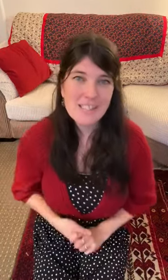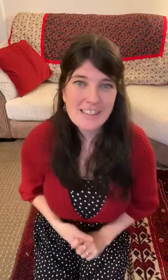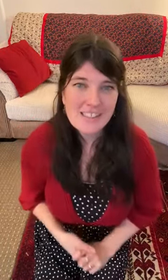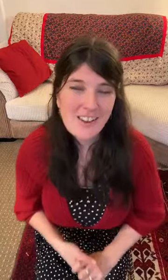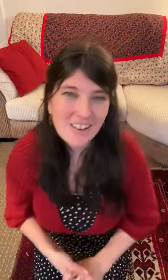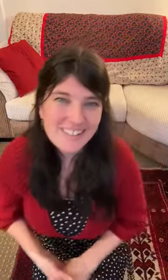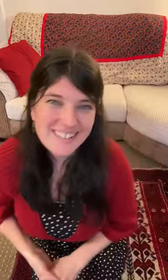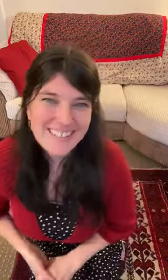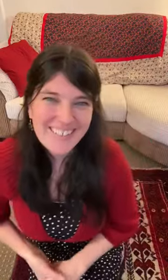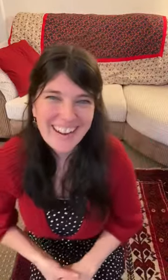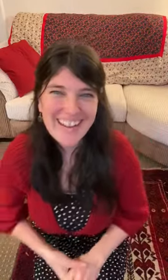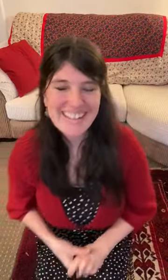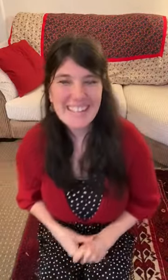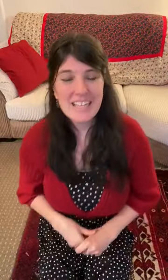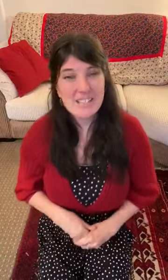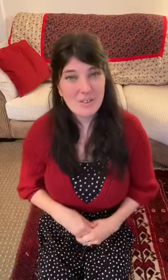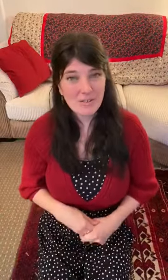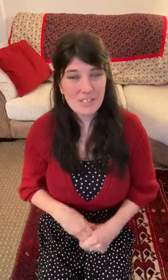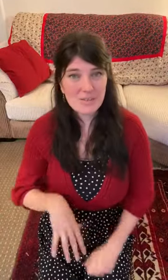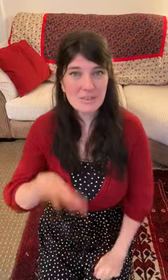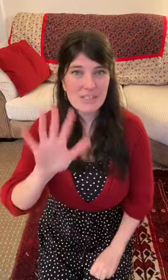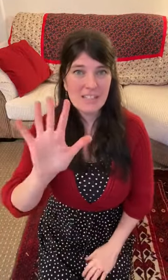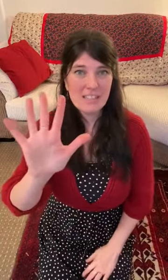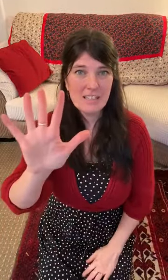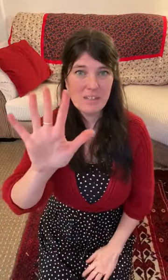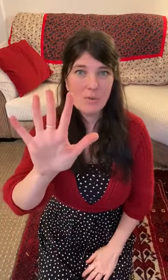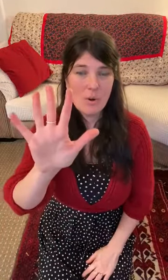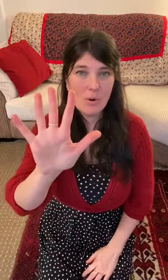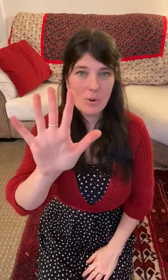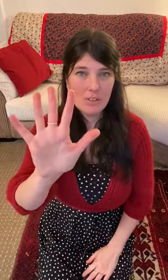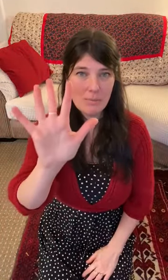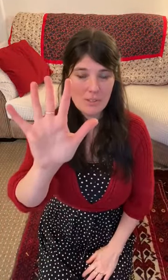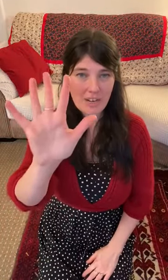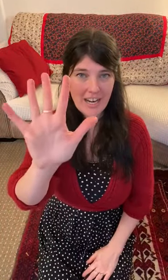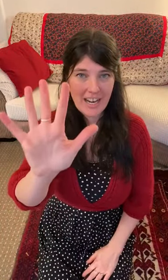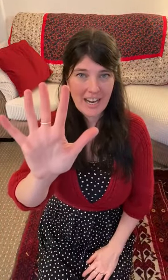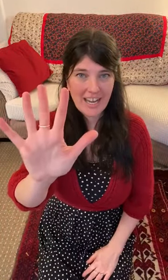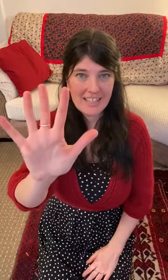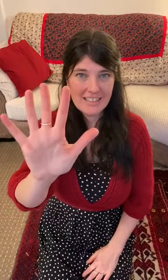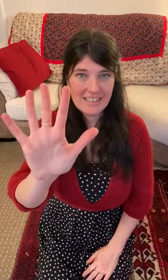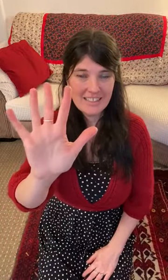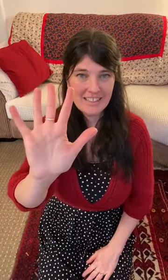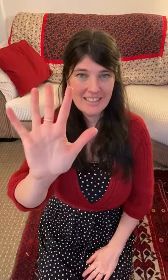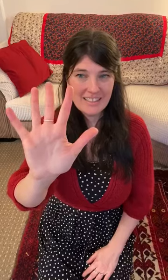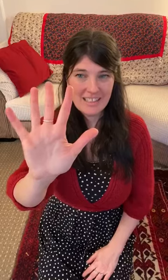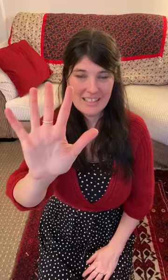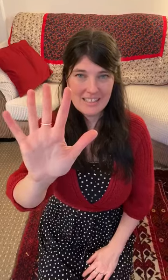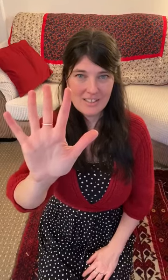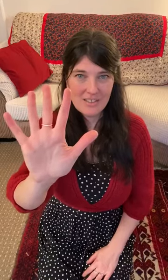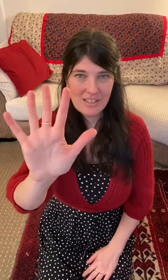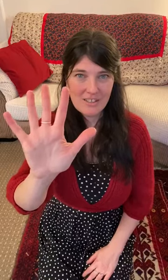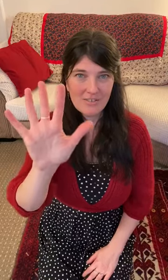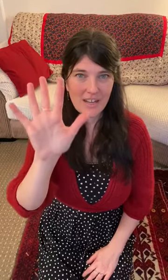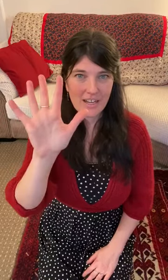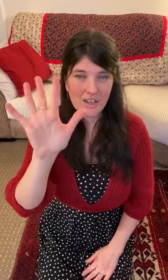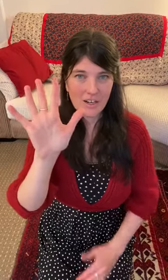sing the song. Okay, so the first one goes like this can you hold up your hand so that you've got your